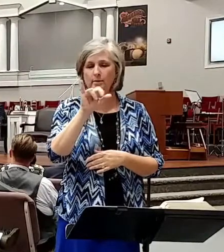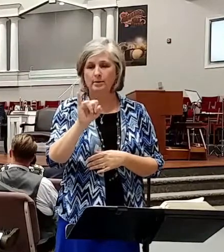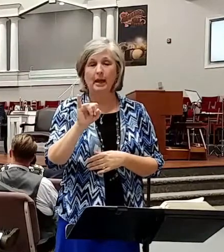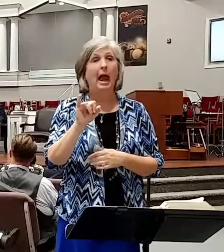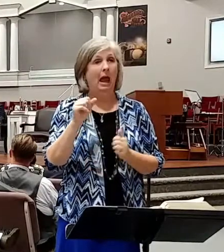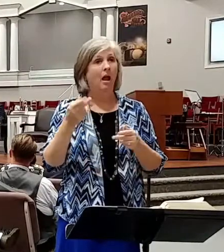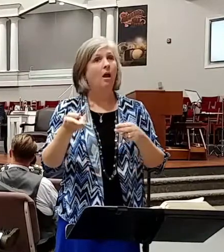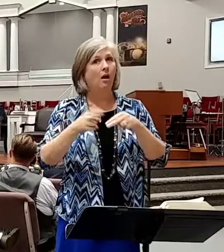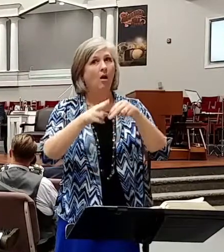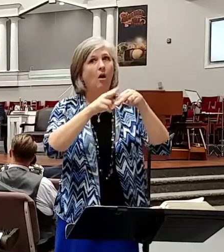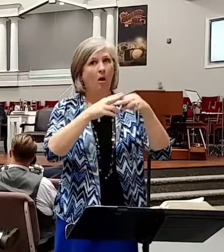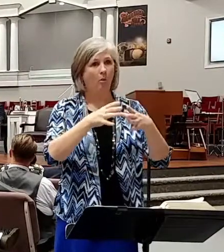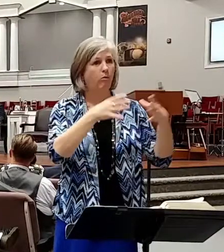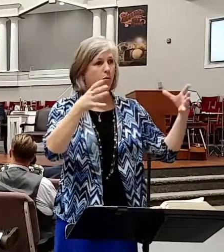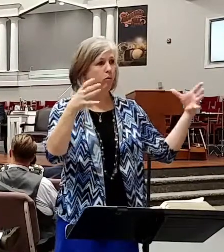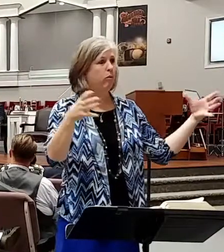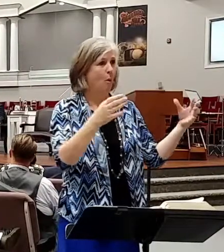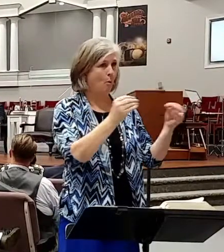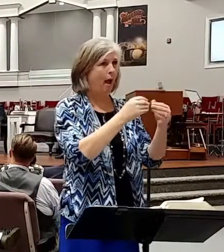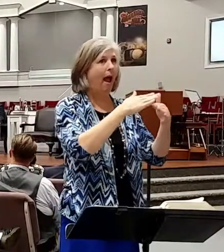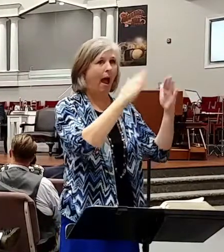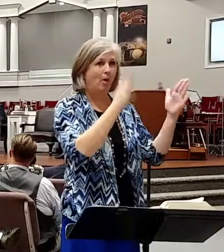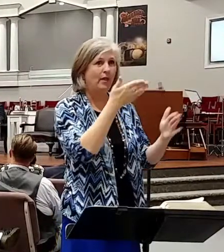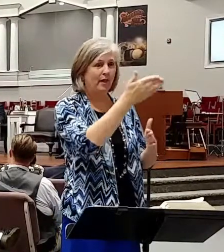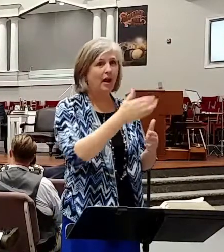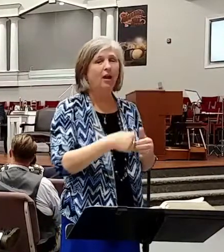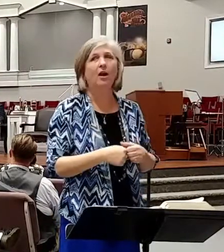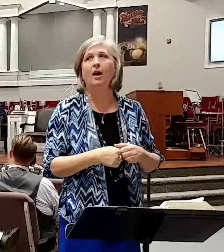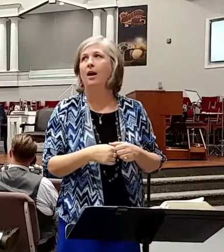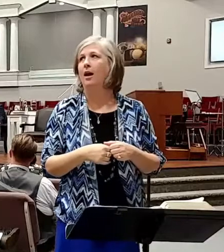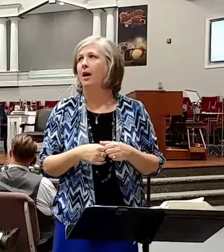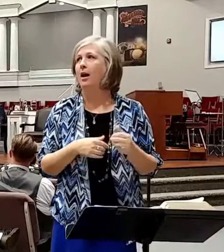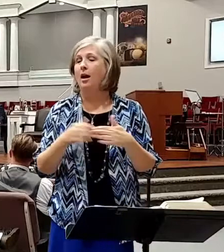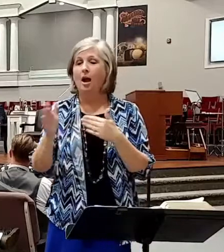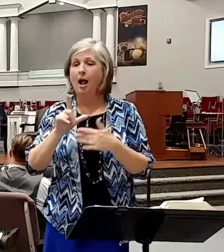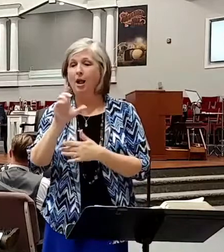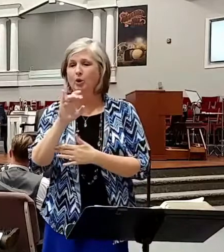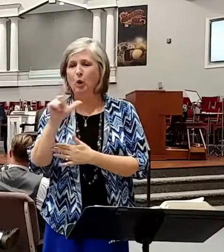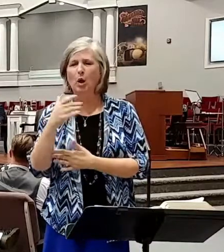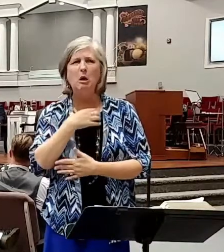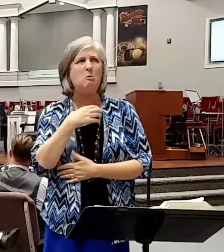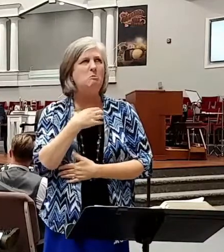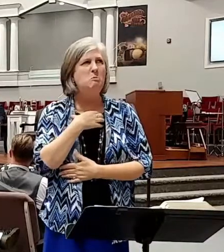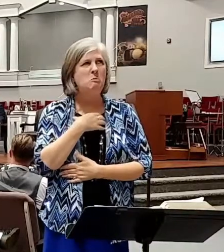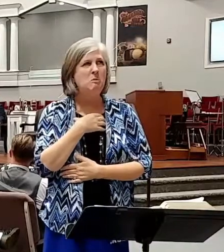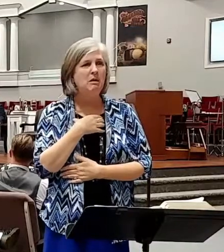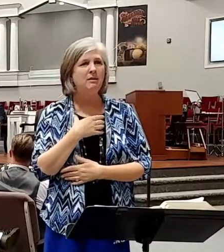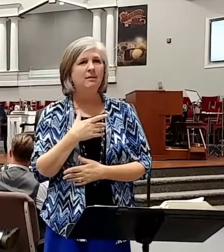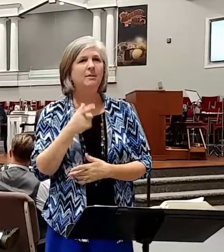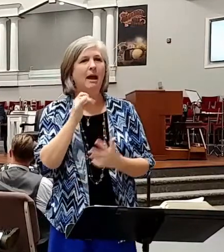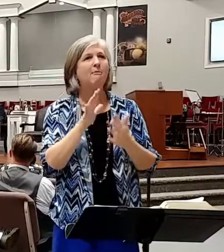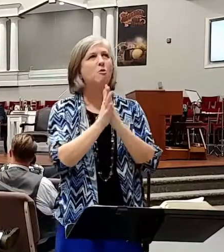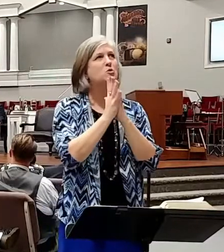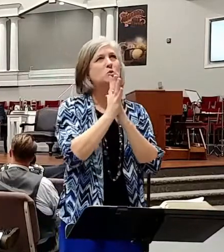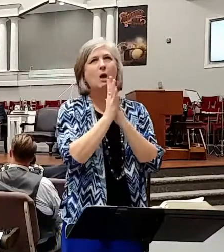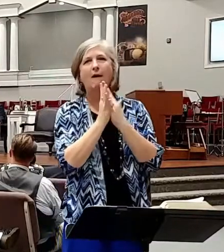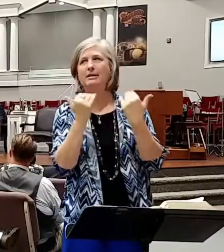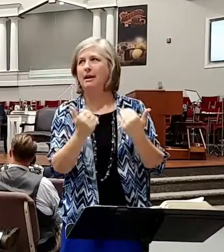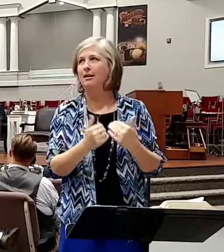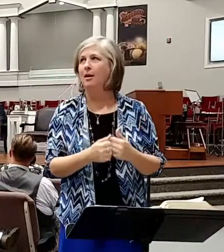We're getting a lot of new houses built in there. And though the locals complain about it because it's made traffic. You know, we got seven cars at the